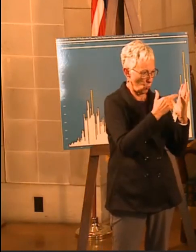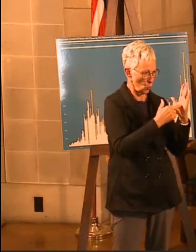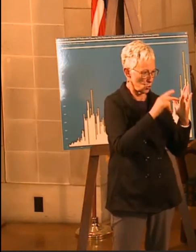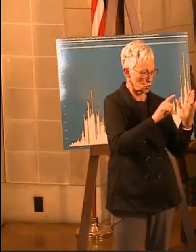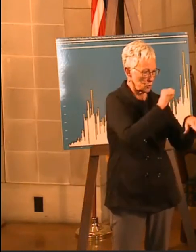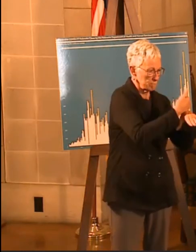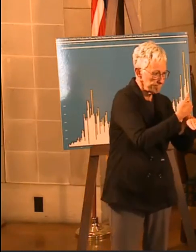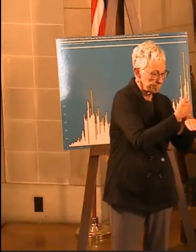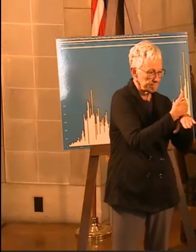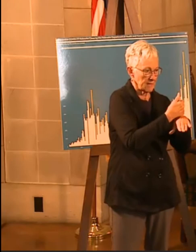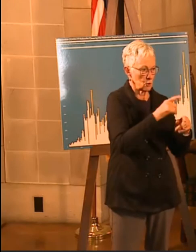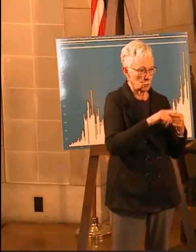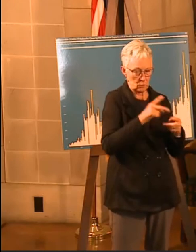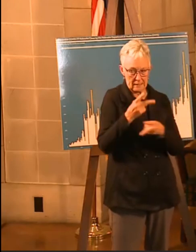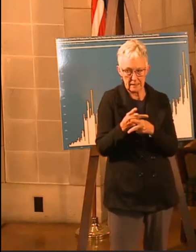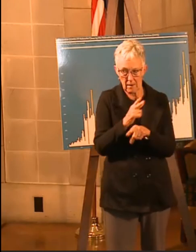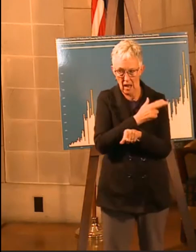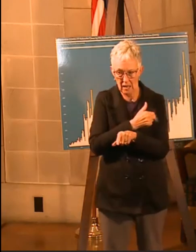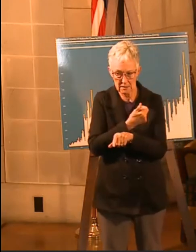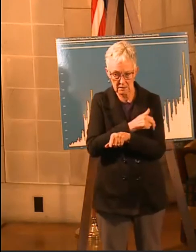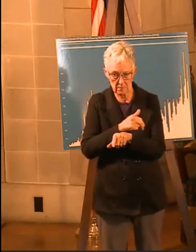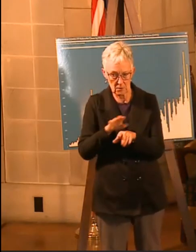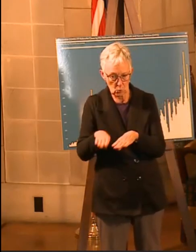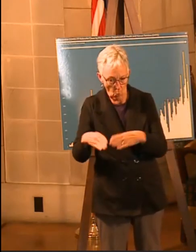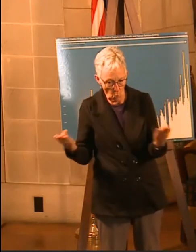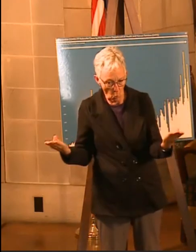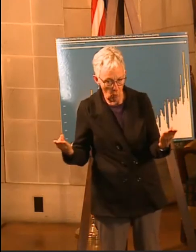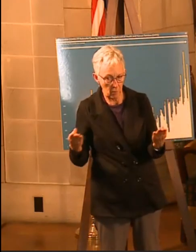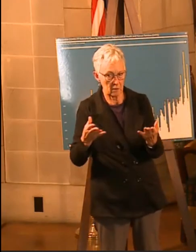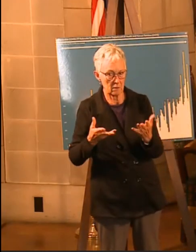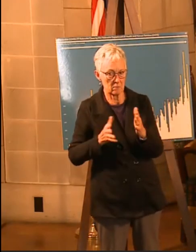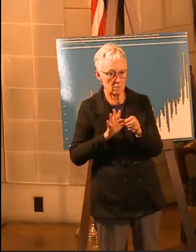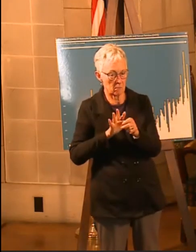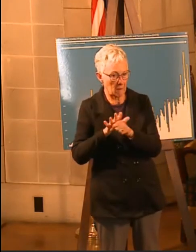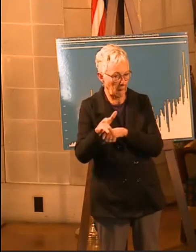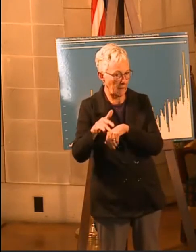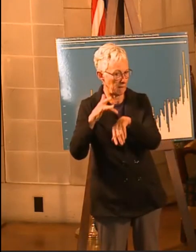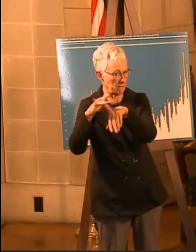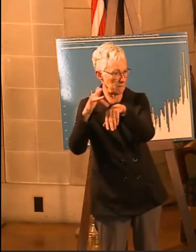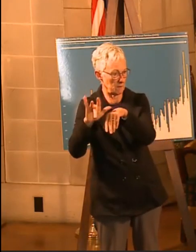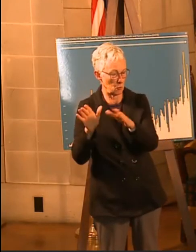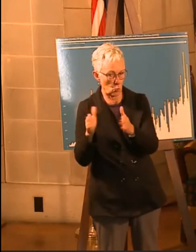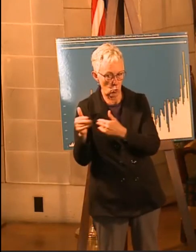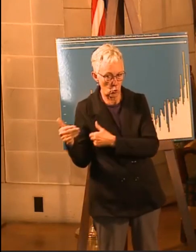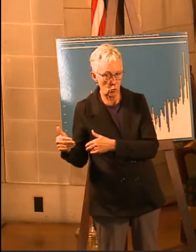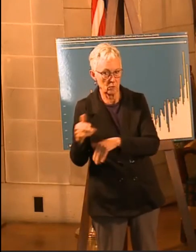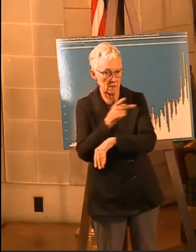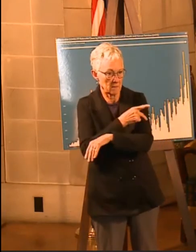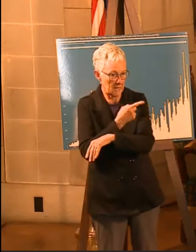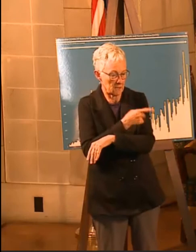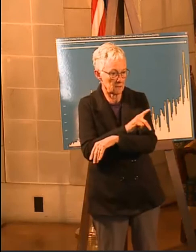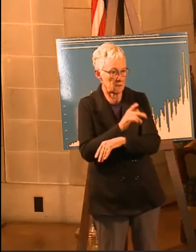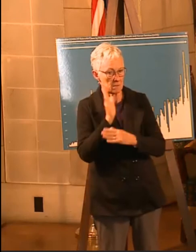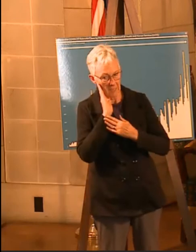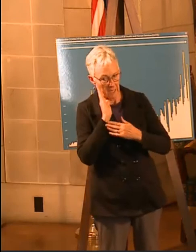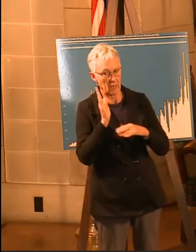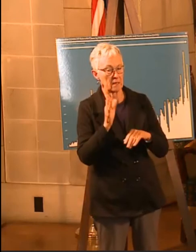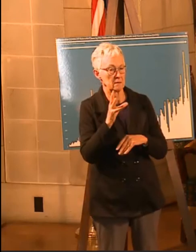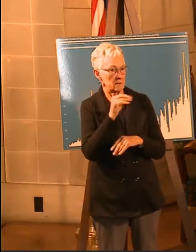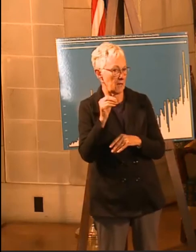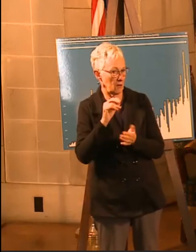to provide that hospital care and manage all the other things that go along with, you know, the impacts of having